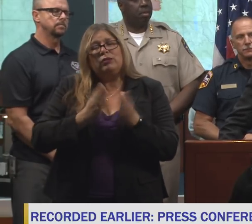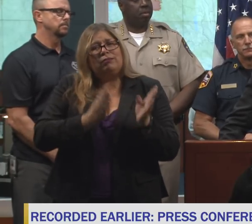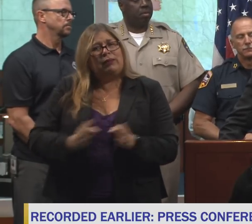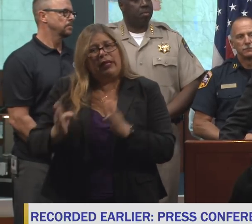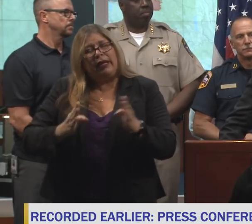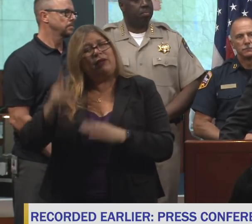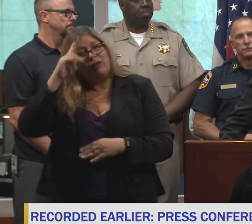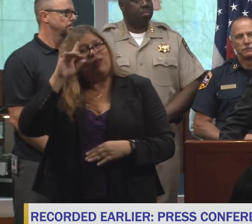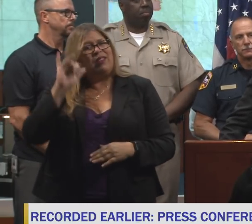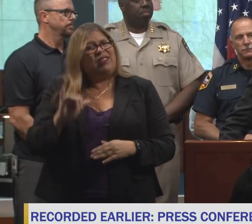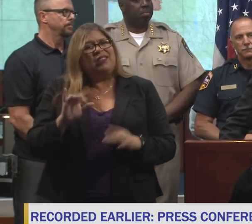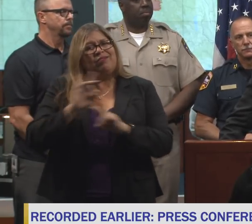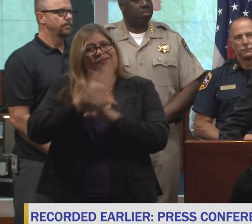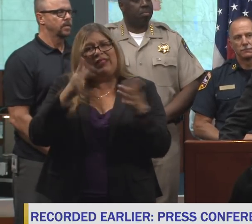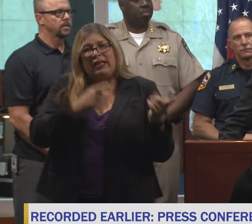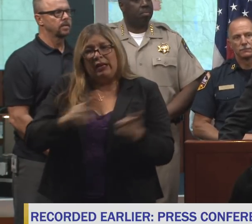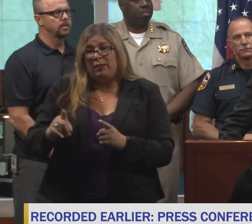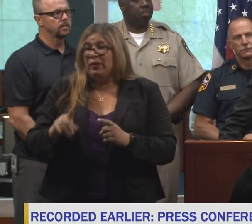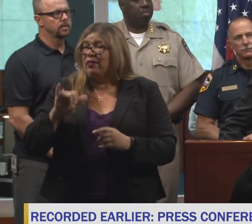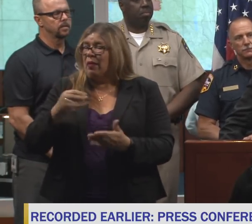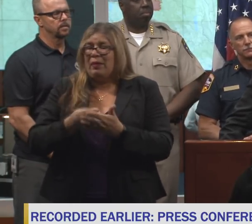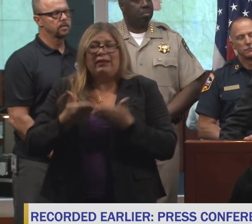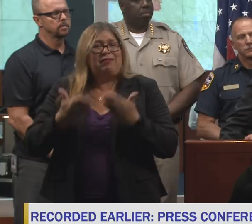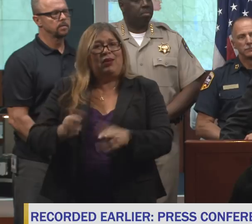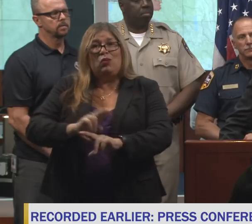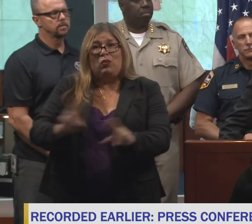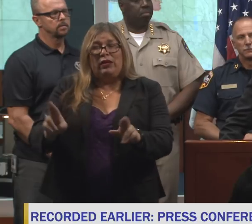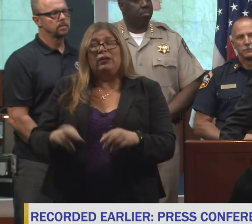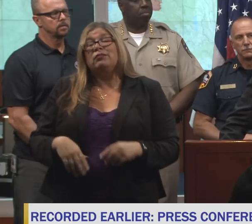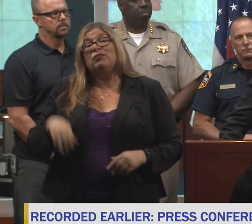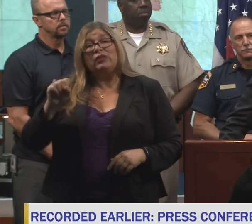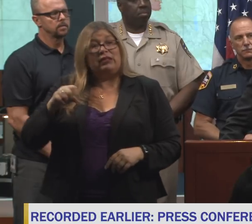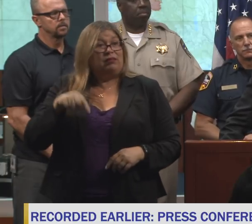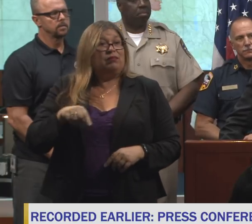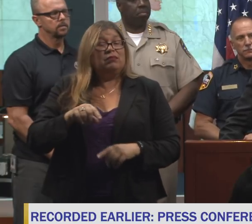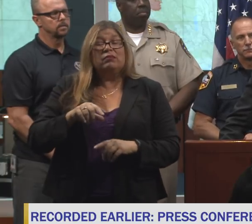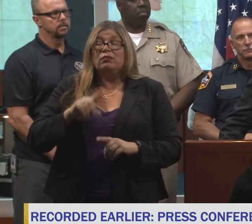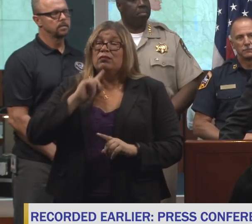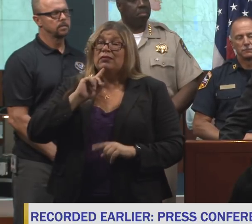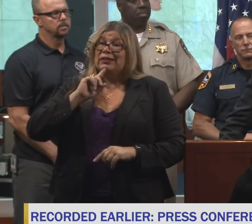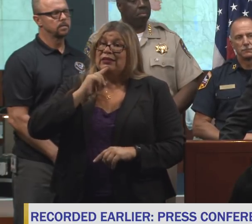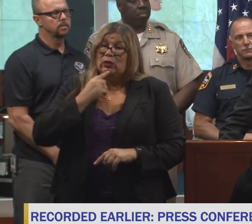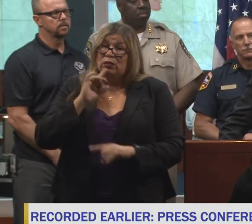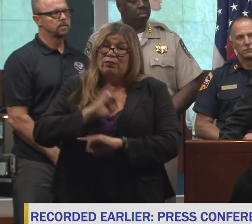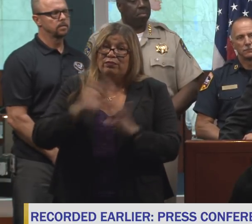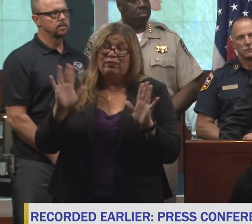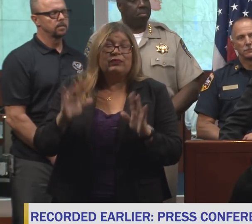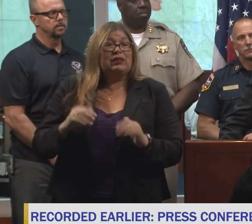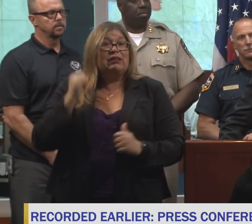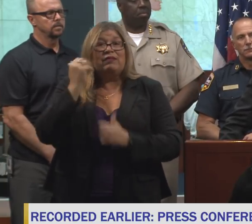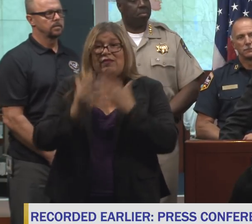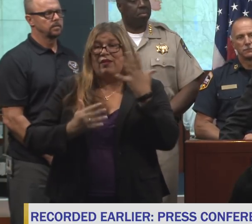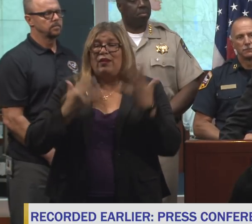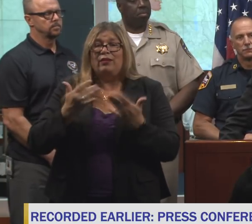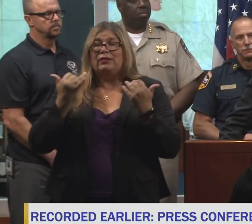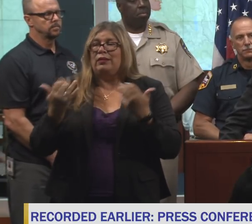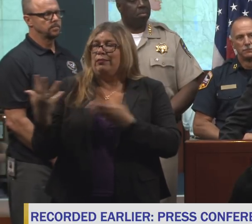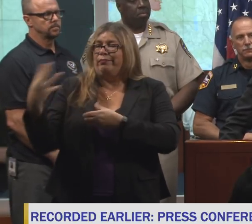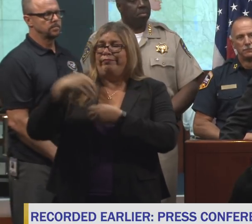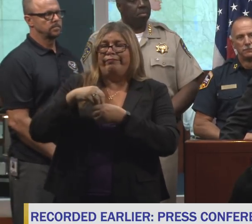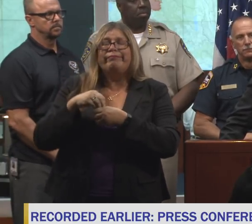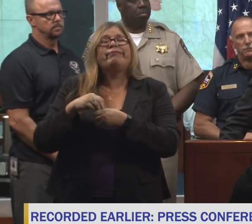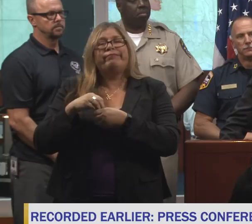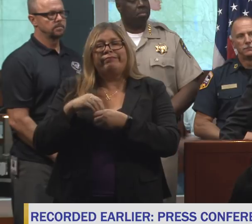that money is there to do exactly what it's doing. So, yes, this is serious. Fires are now a more part of our